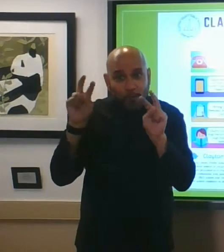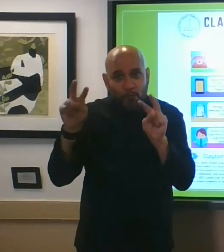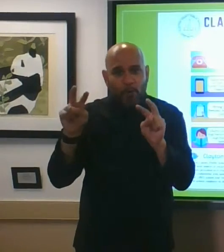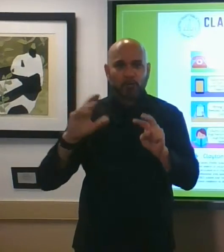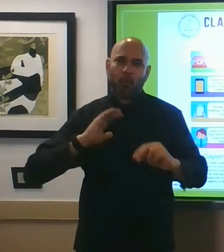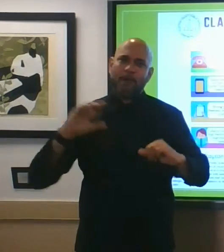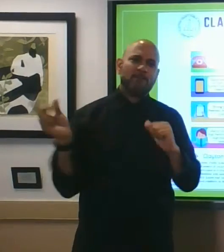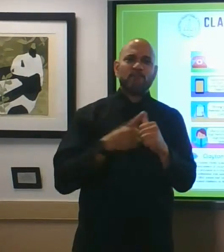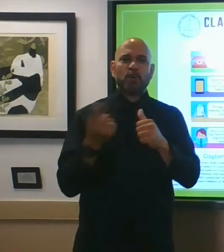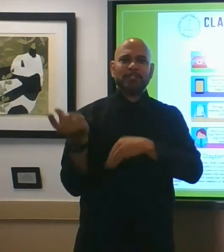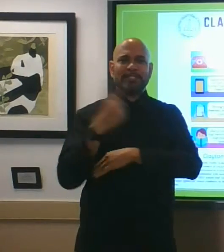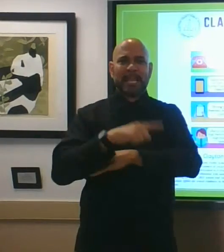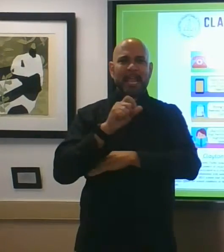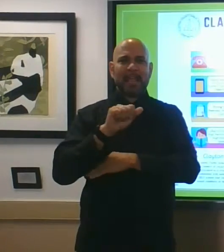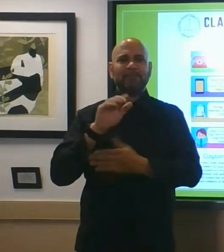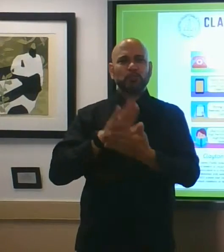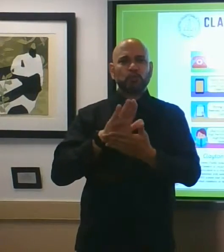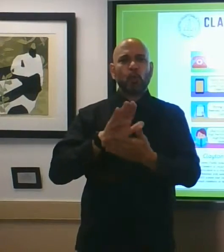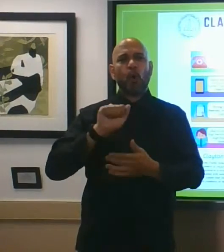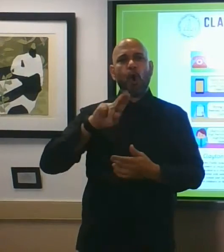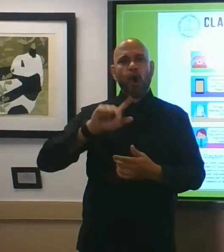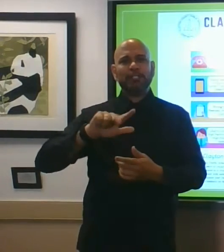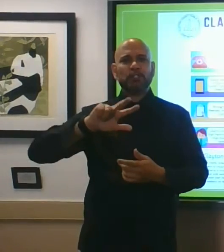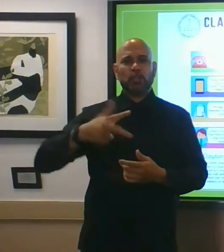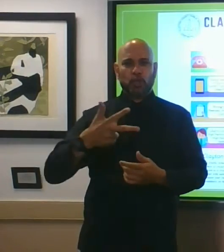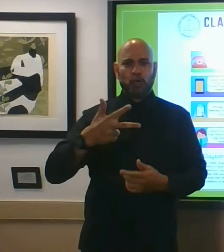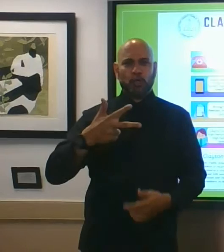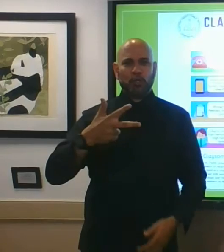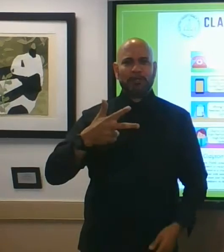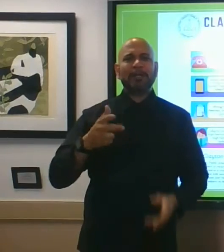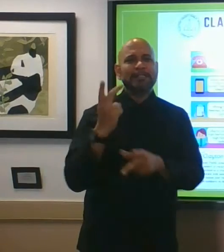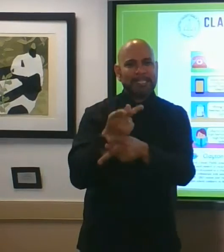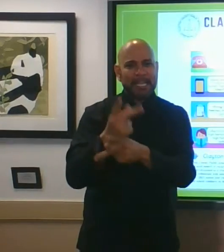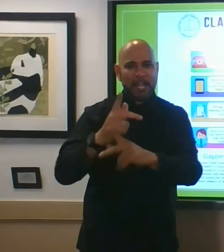to our first day of school on august 3rd take care